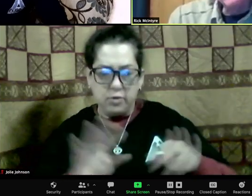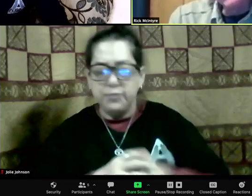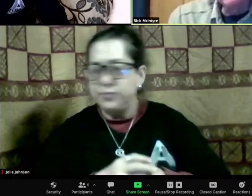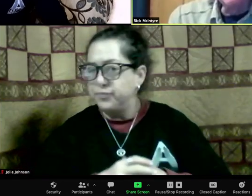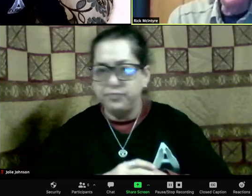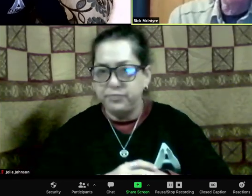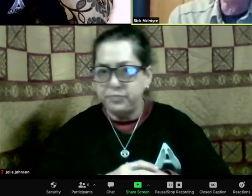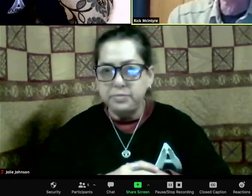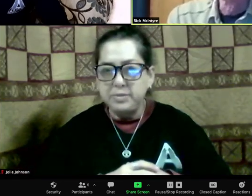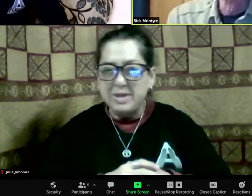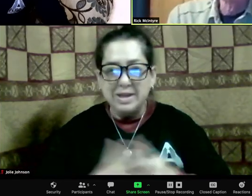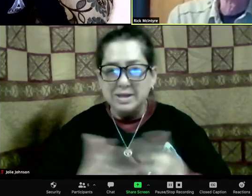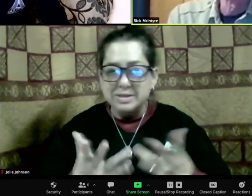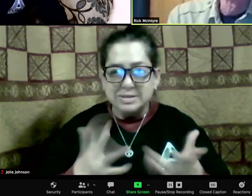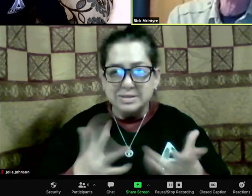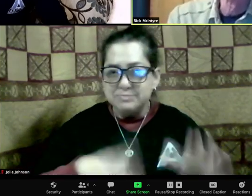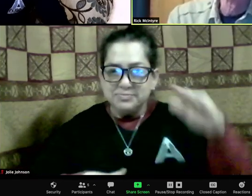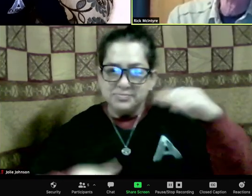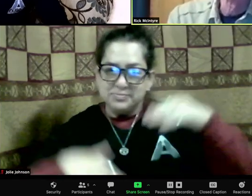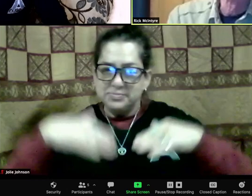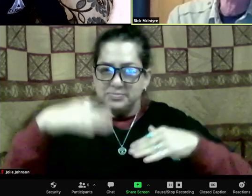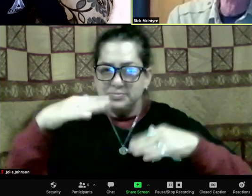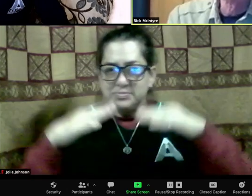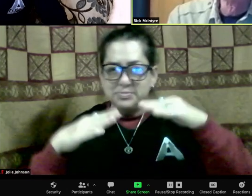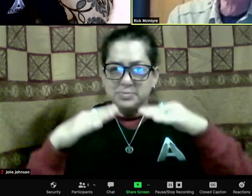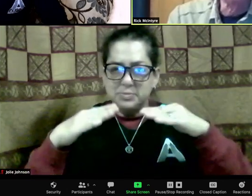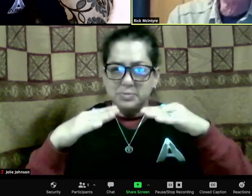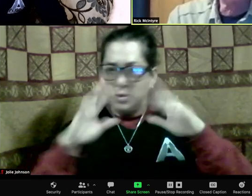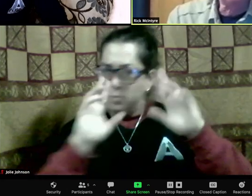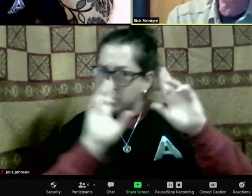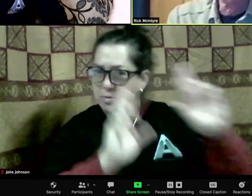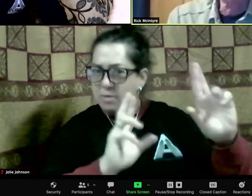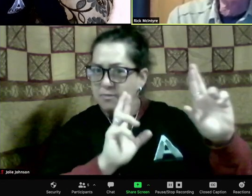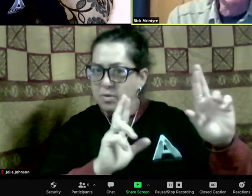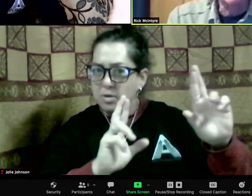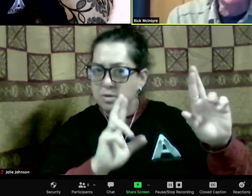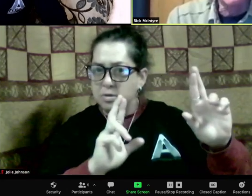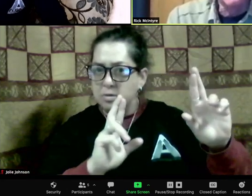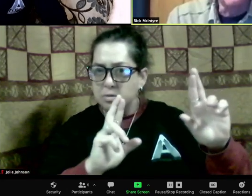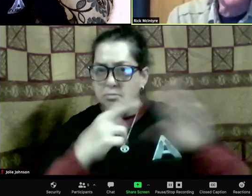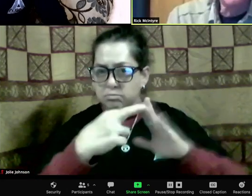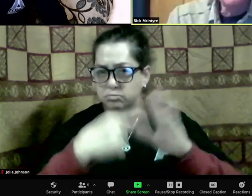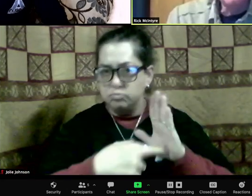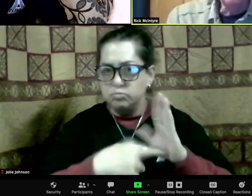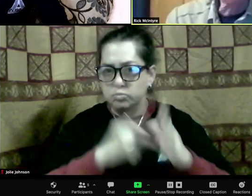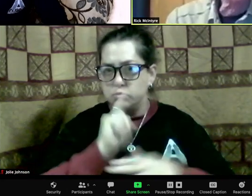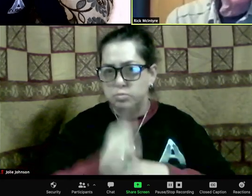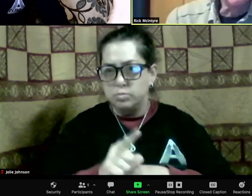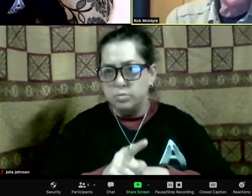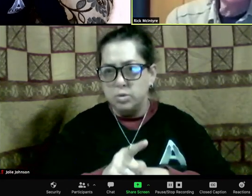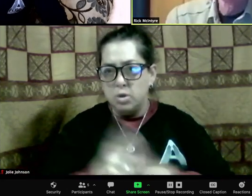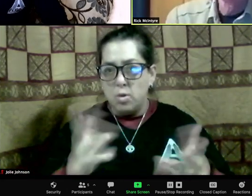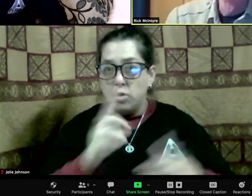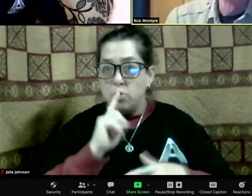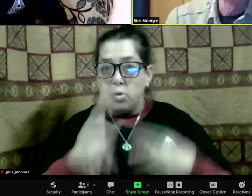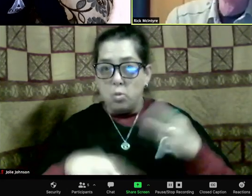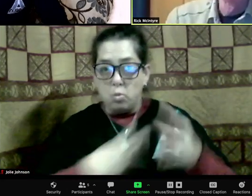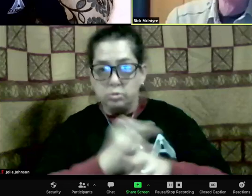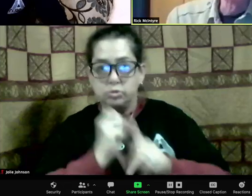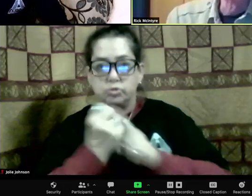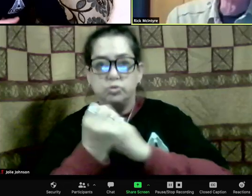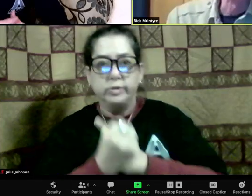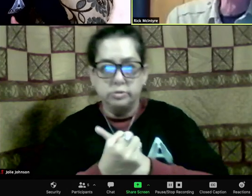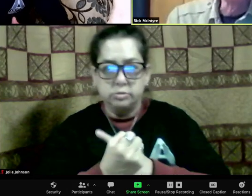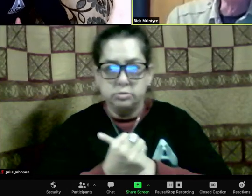emphasizing that in those cases, the people were on the other side of the river from the wolves, and probably a good 400